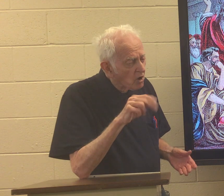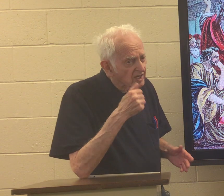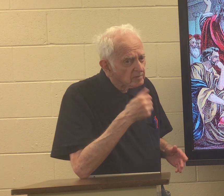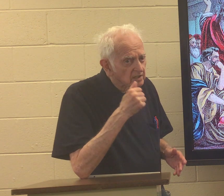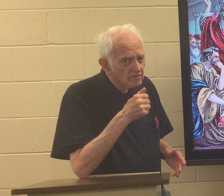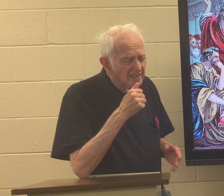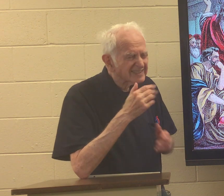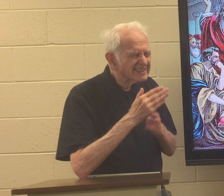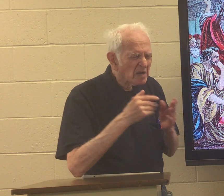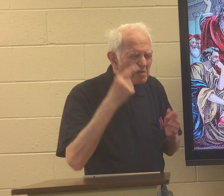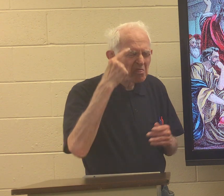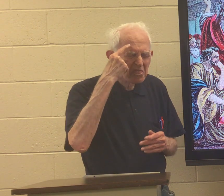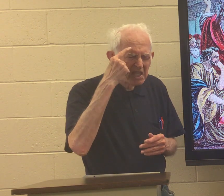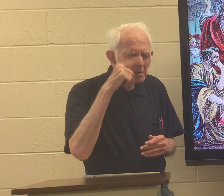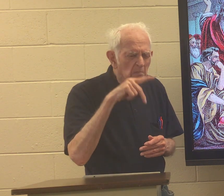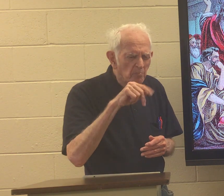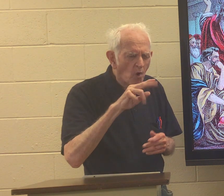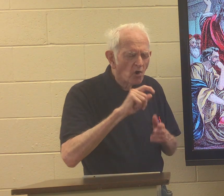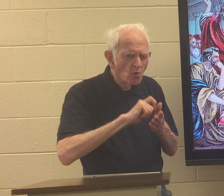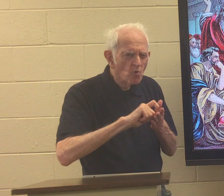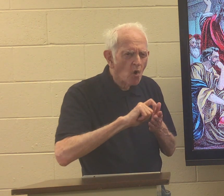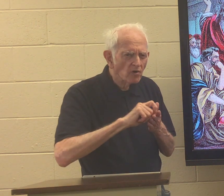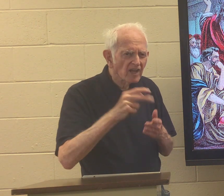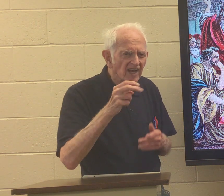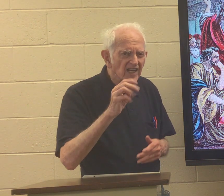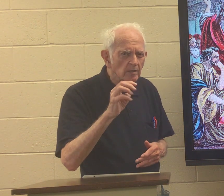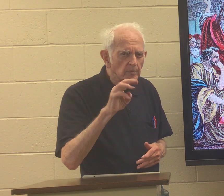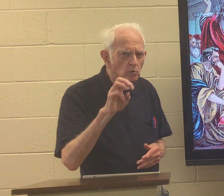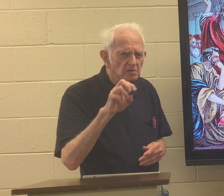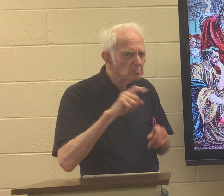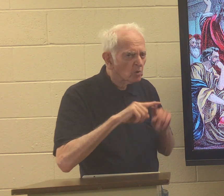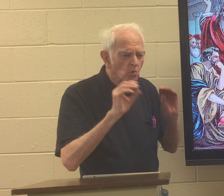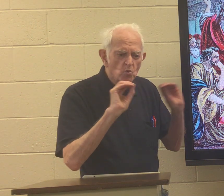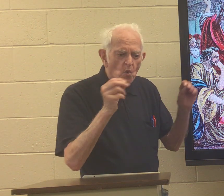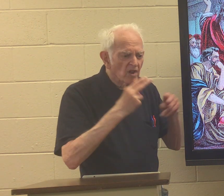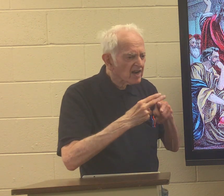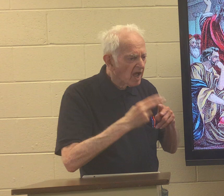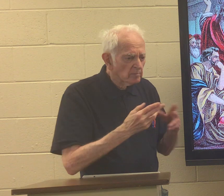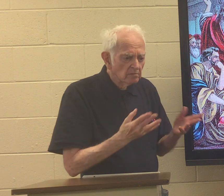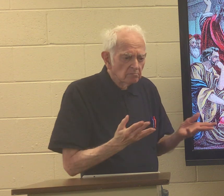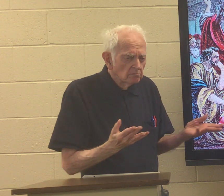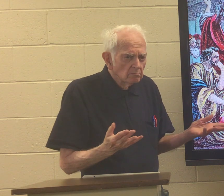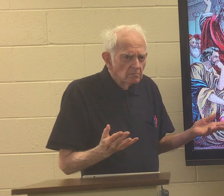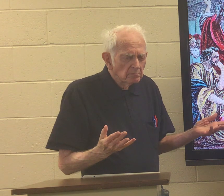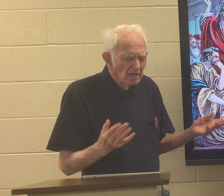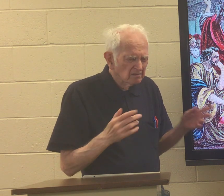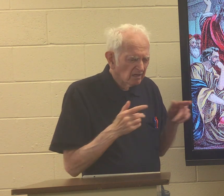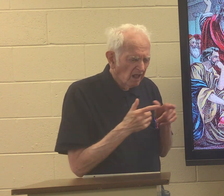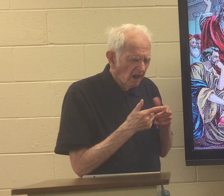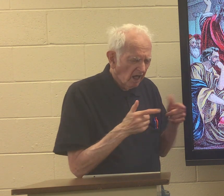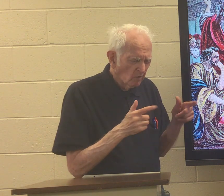possibly Paul himself but something that Paul wrote in Hebrews but there's no name for the author